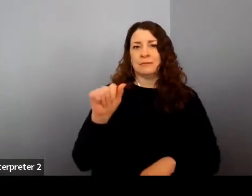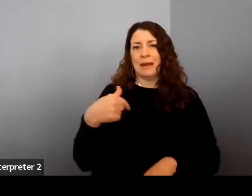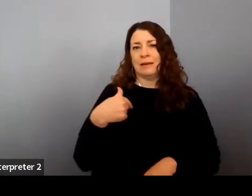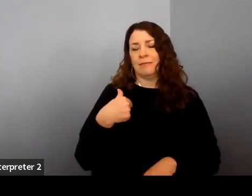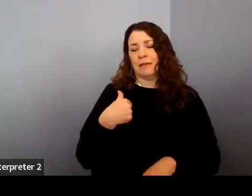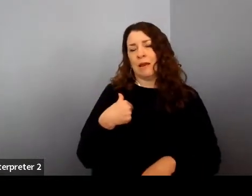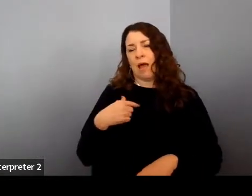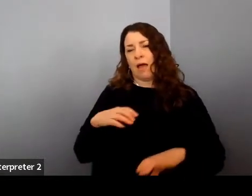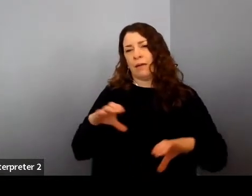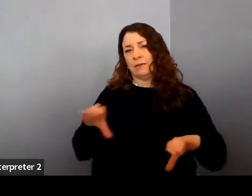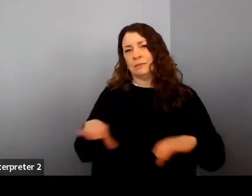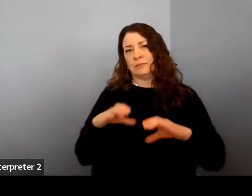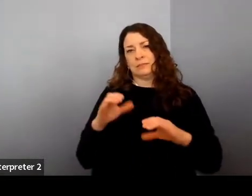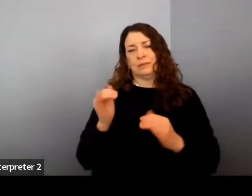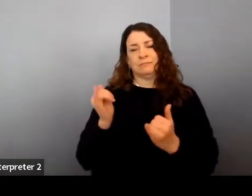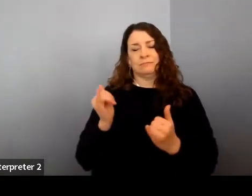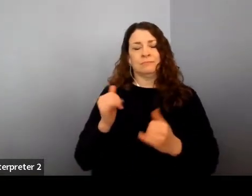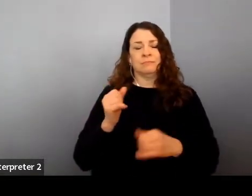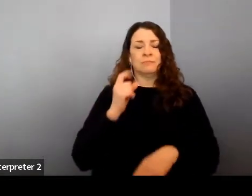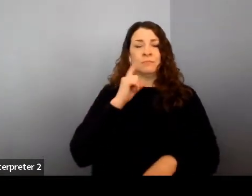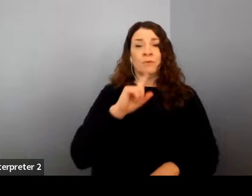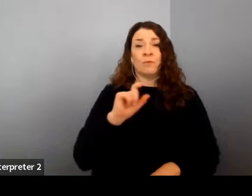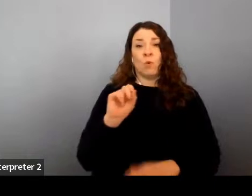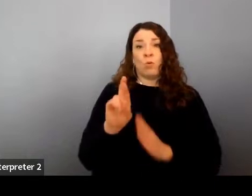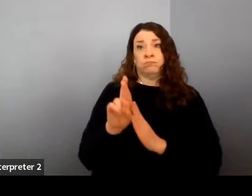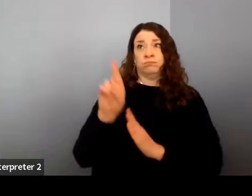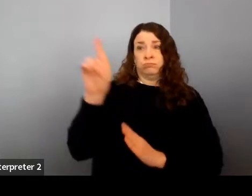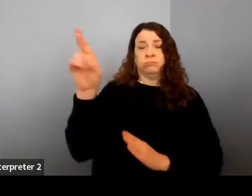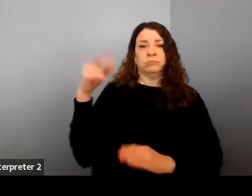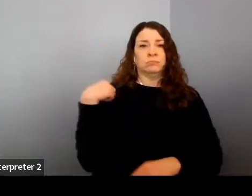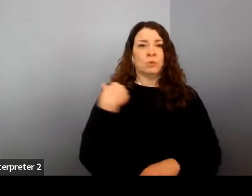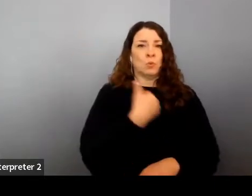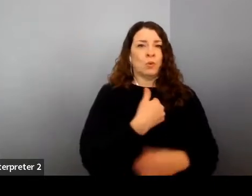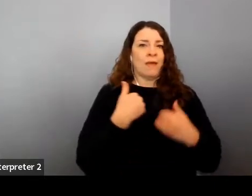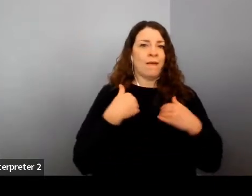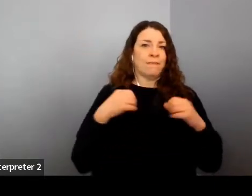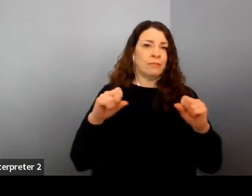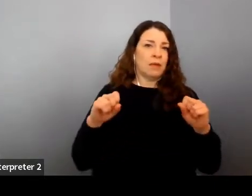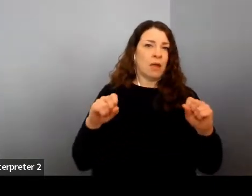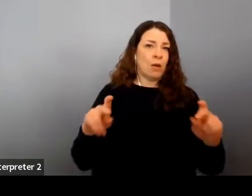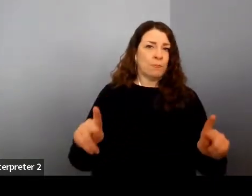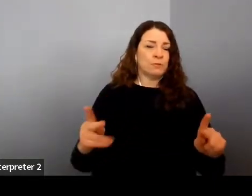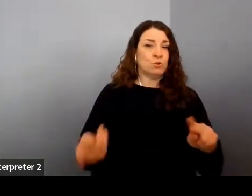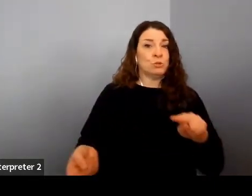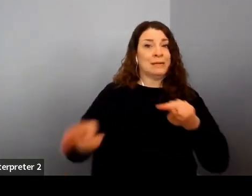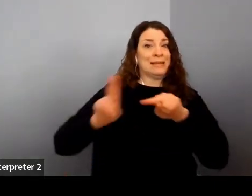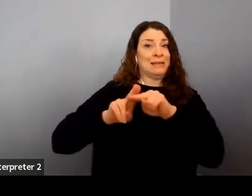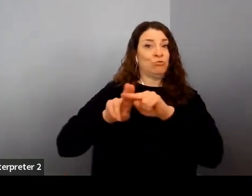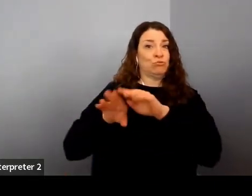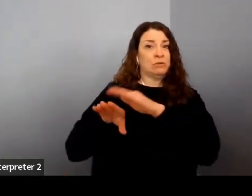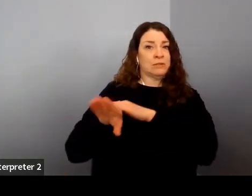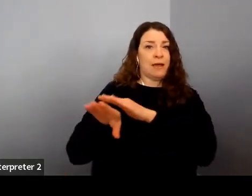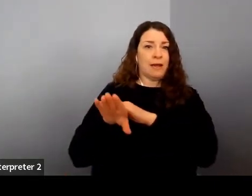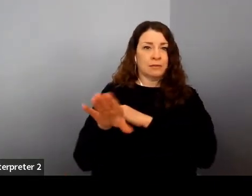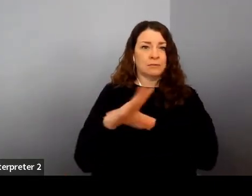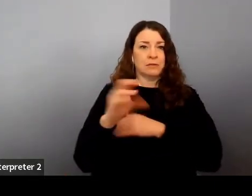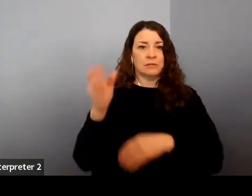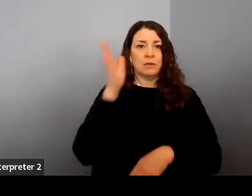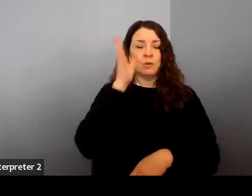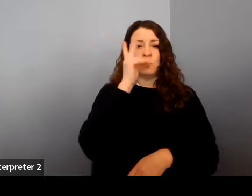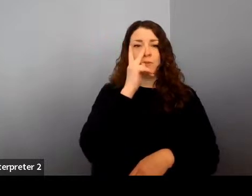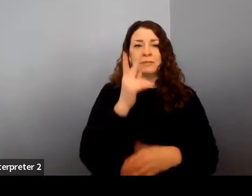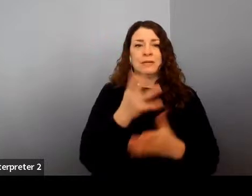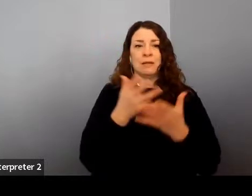human space flight, it's really this moment of we are going to have the opportunity to increase access, and then we're going to see a lot more of that